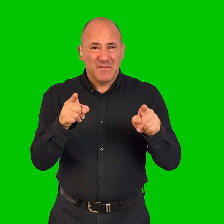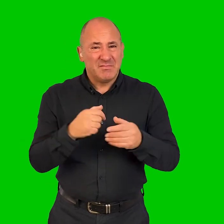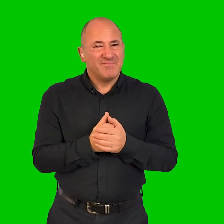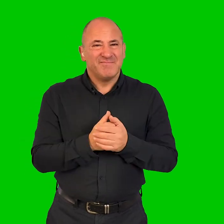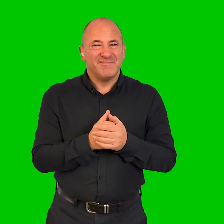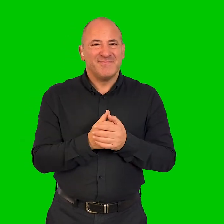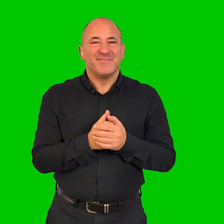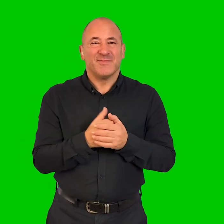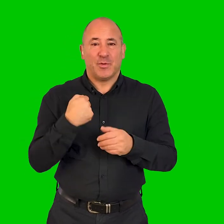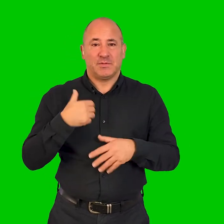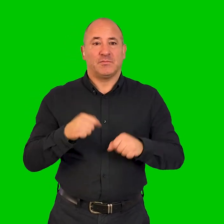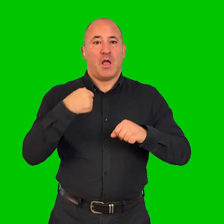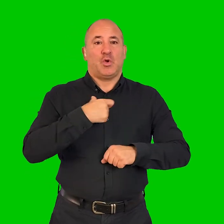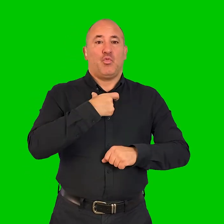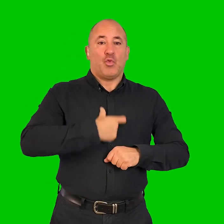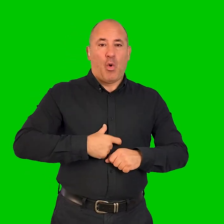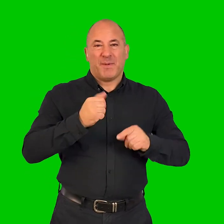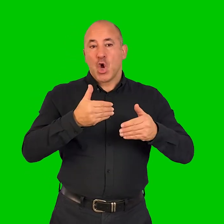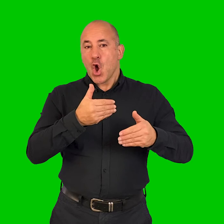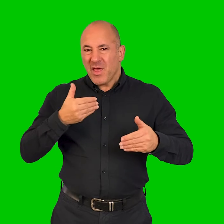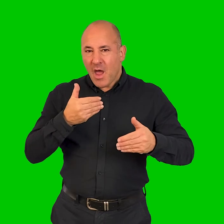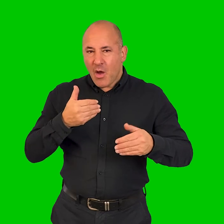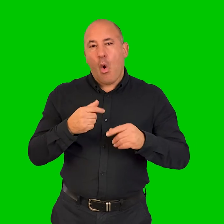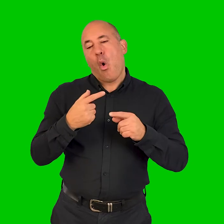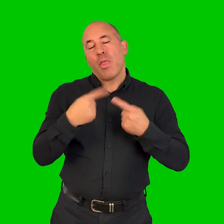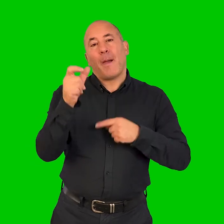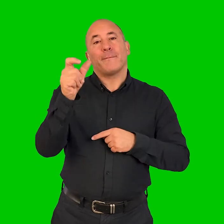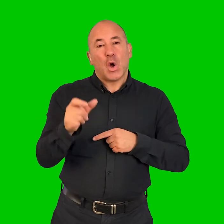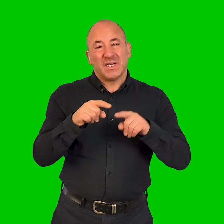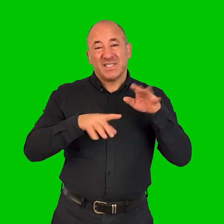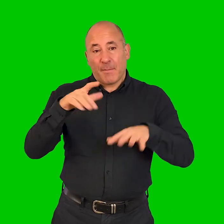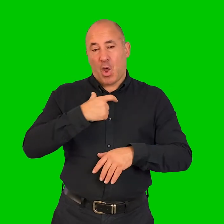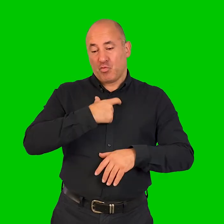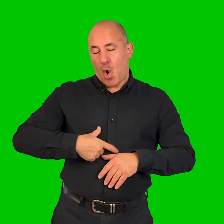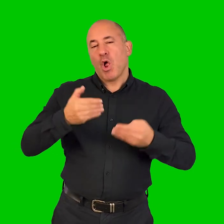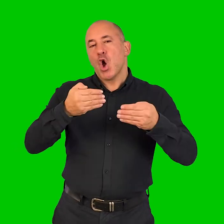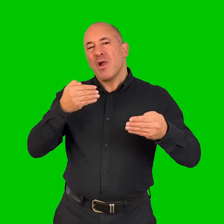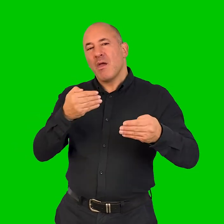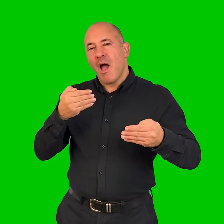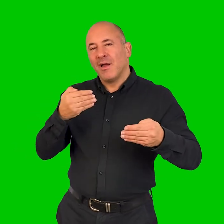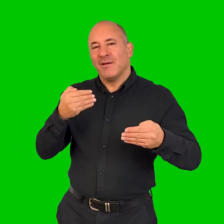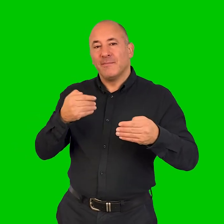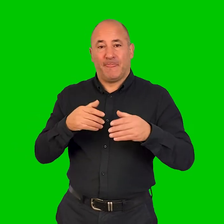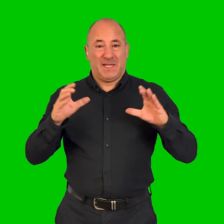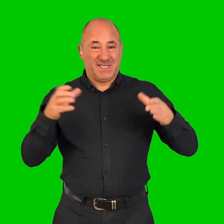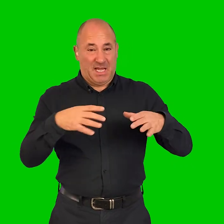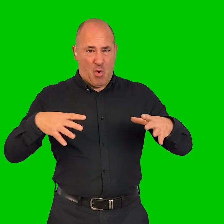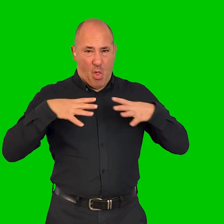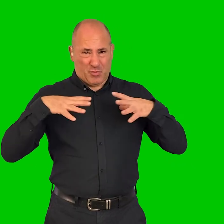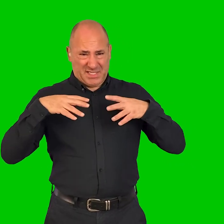I think it would have been beneficial to have been in my post a little bit earlier or have somebody in a similar post a little bit earlier. The team had